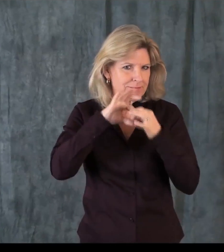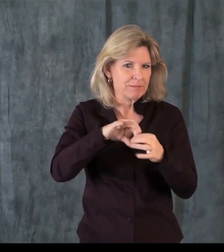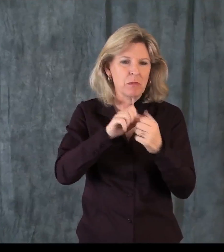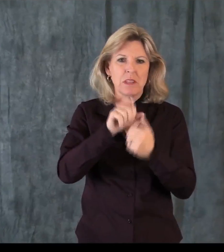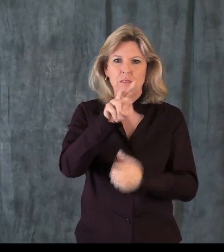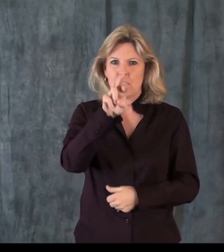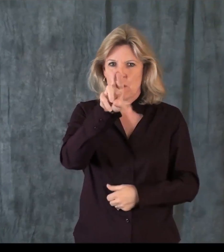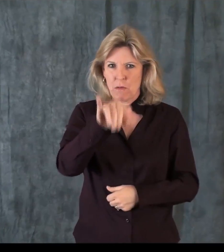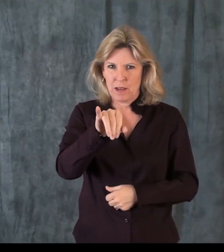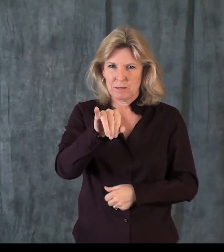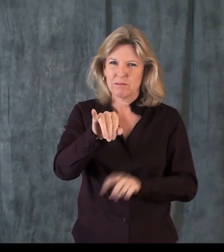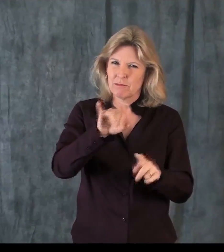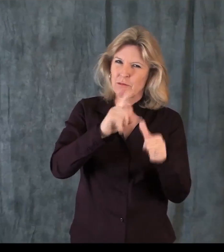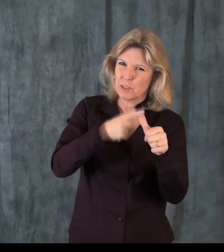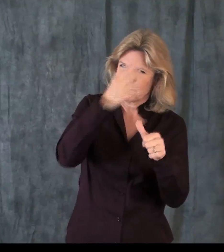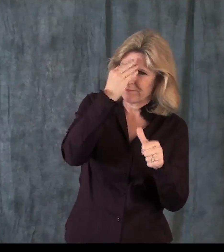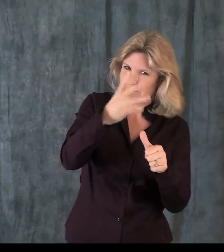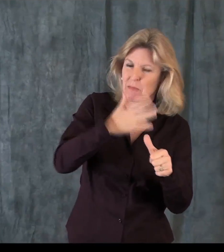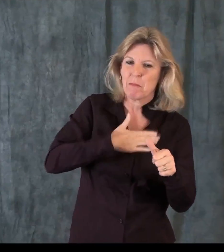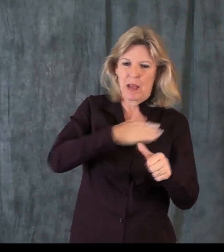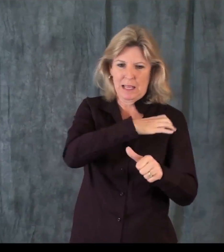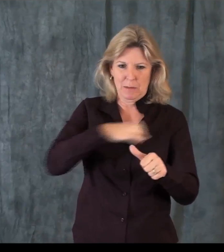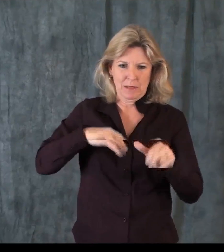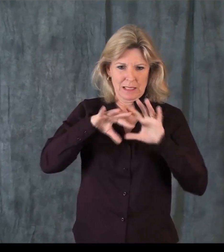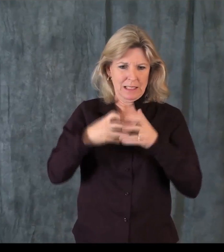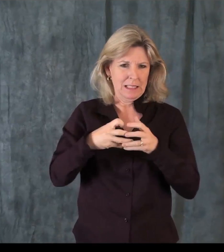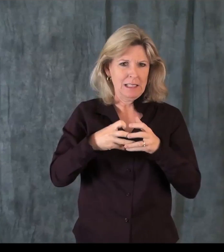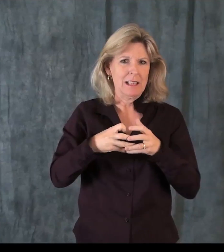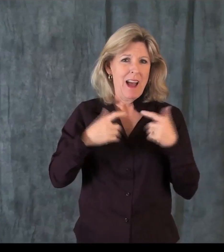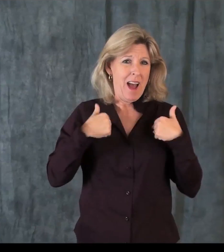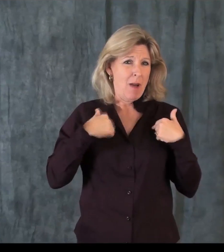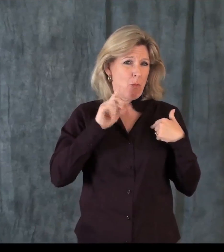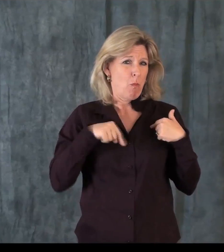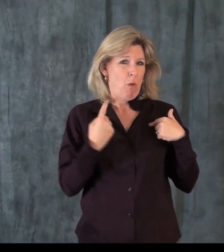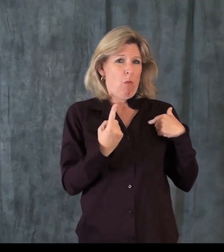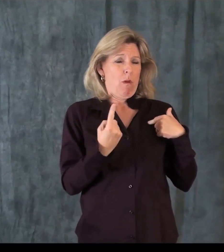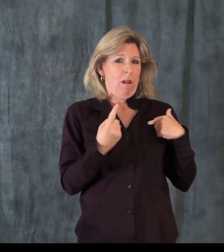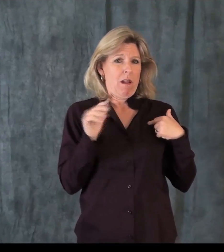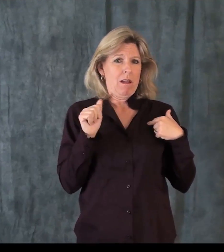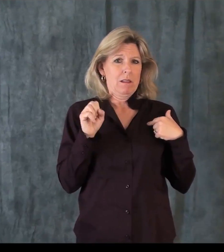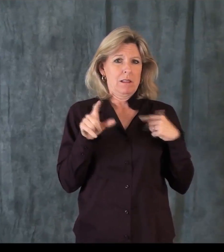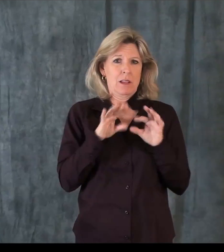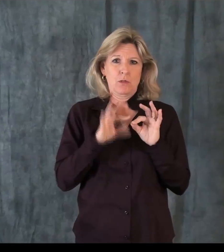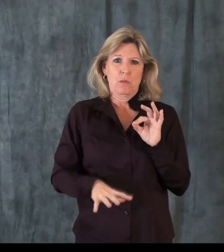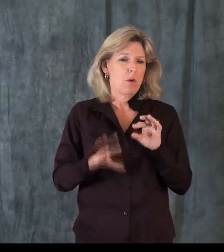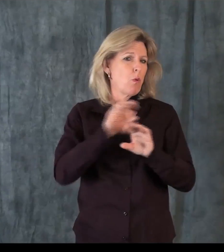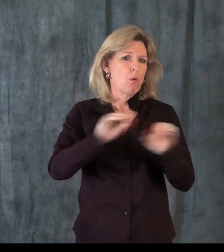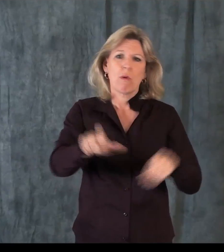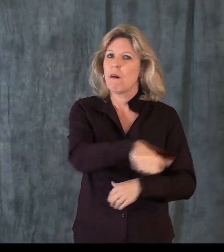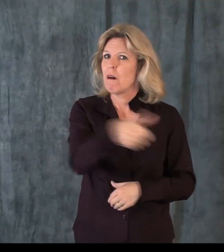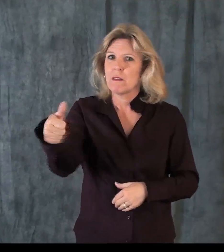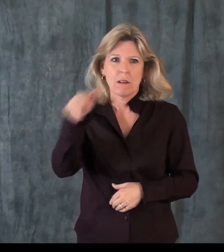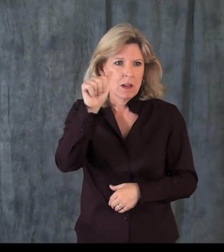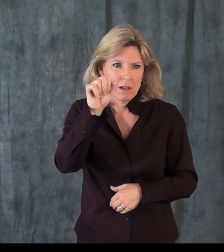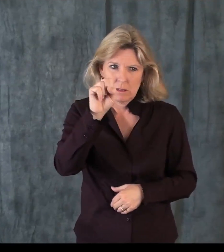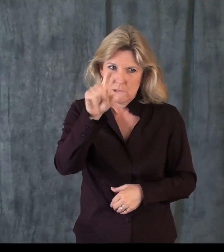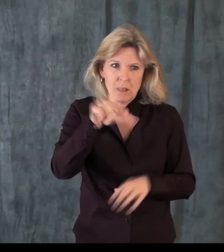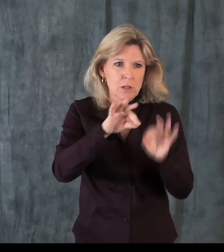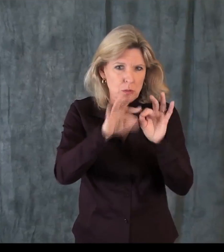came up with a number of ideas that we have come up with in terms of VRI usage in the court systems. Now, let me clarify here, I am the only